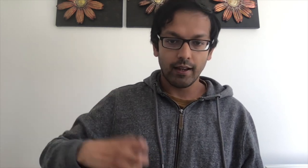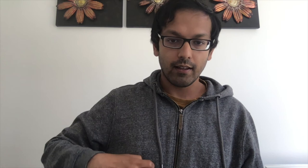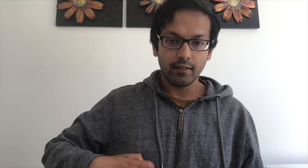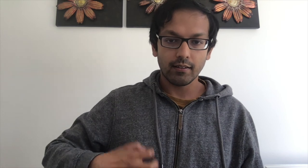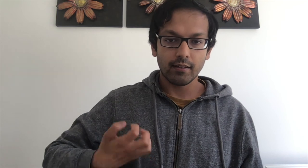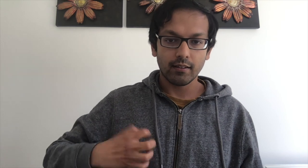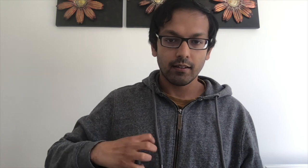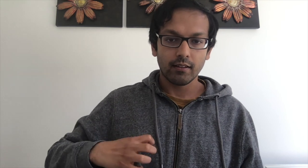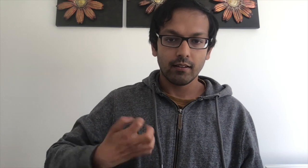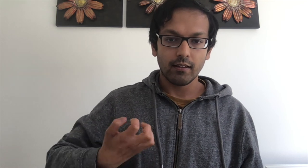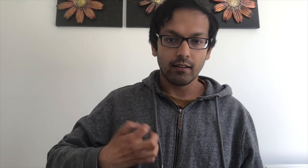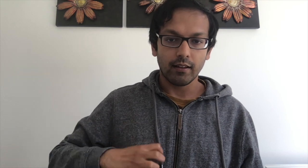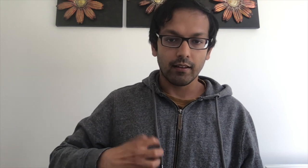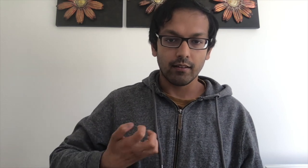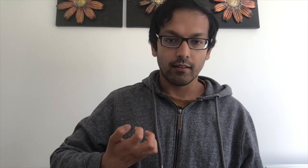hand like this.